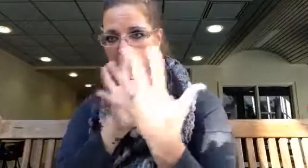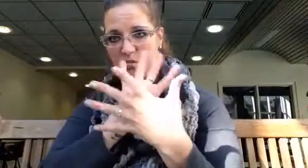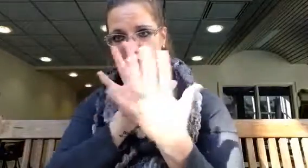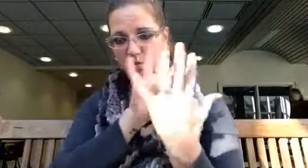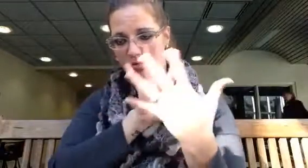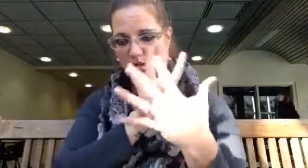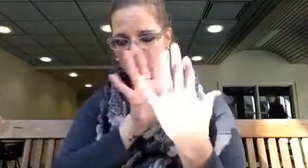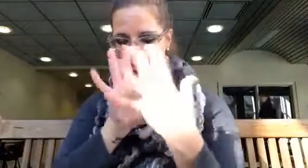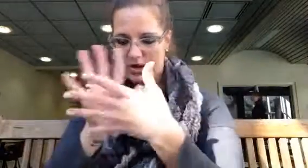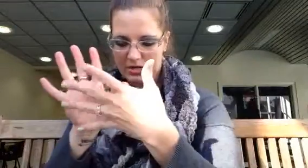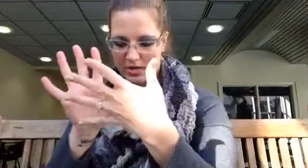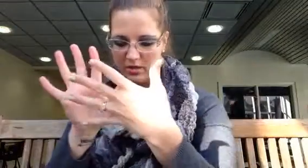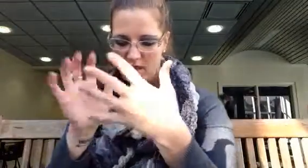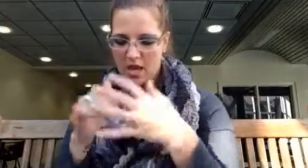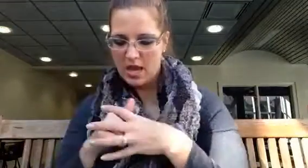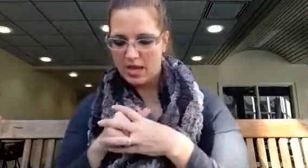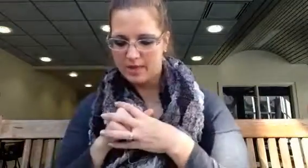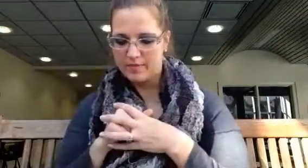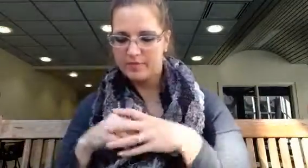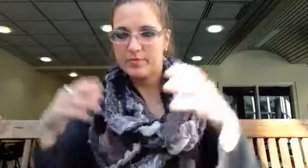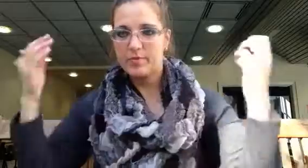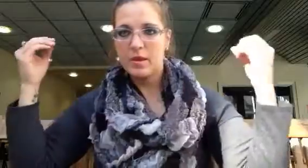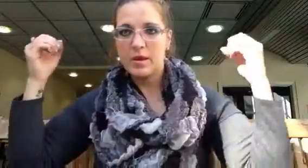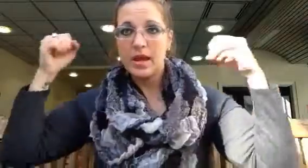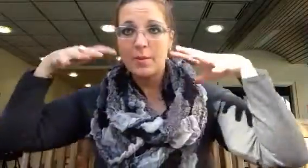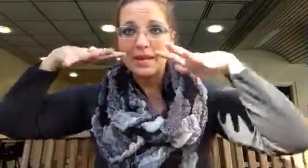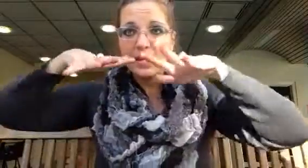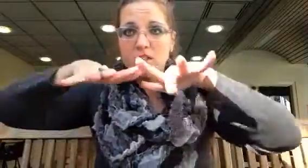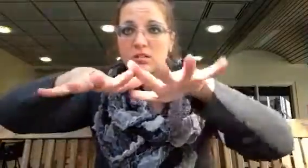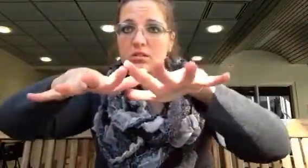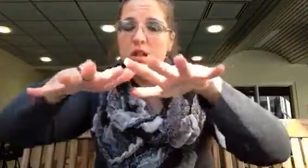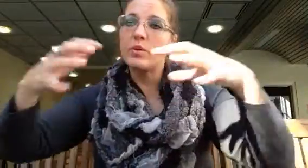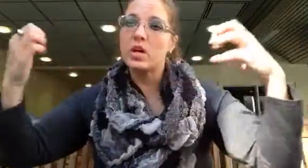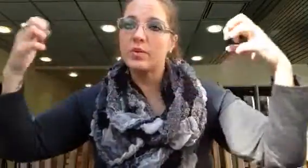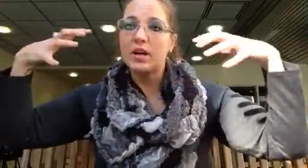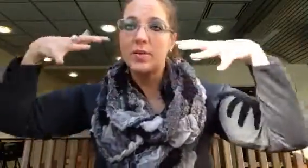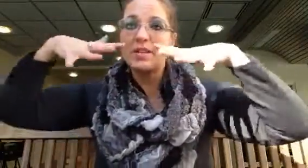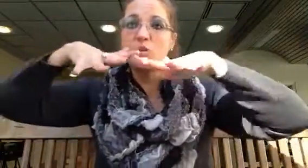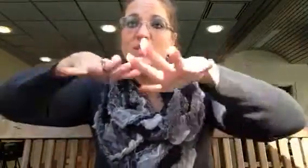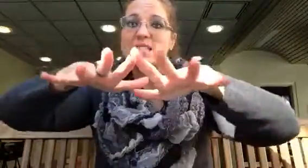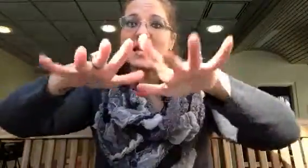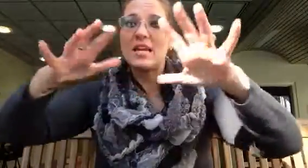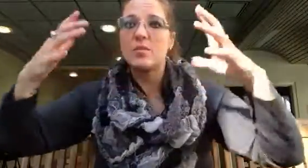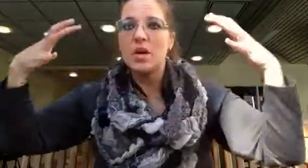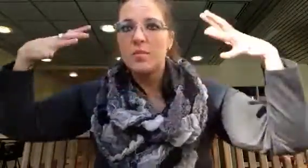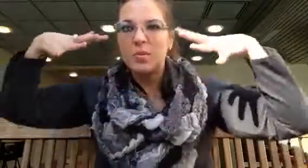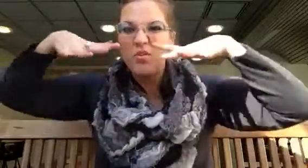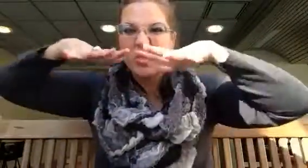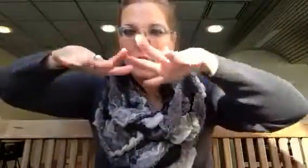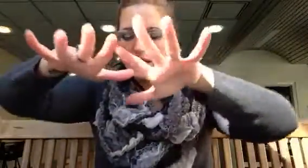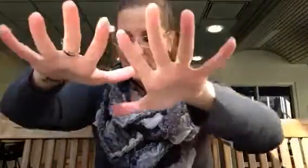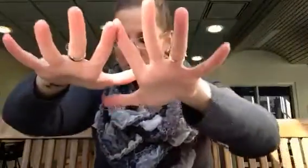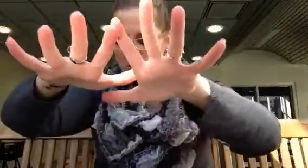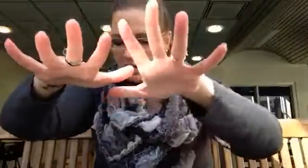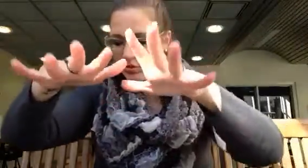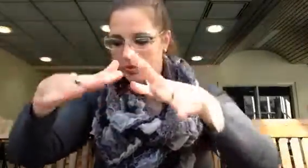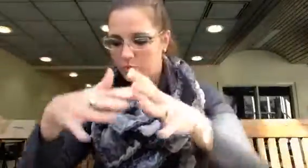Lots of people. All crowded. Um. Coming in. Like we talked about. Coming into a stadium. People flowing in. Into a big group.